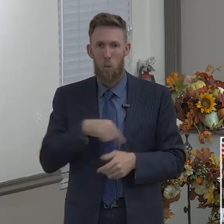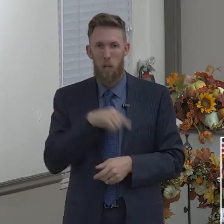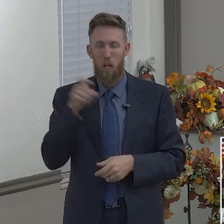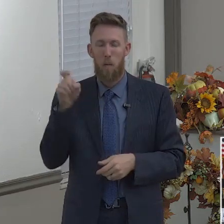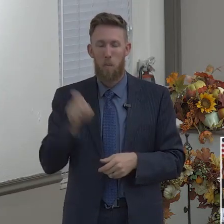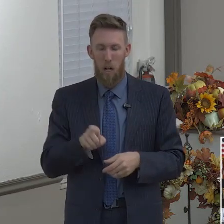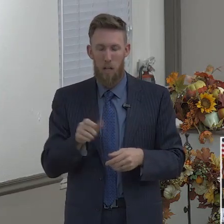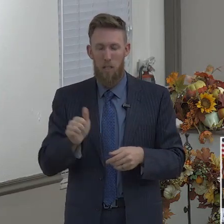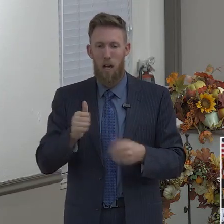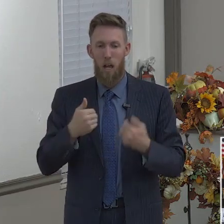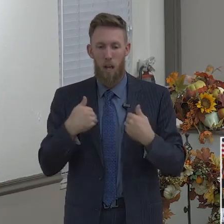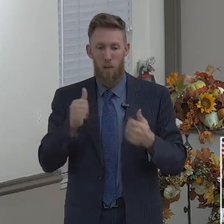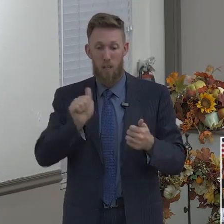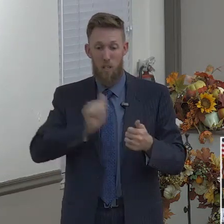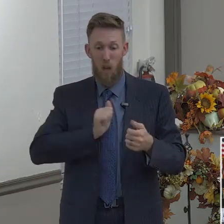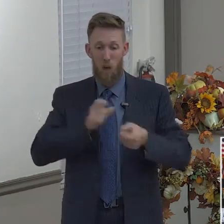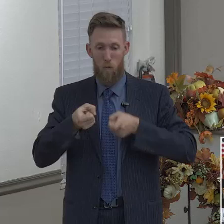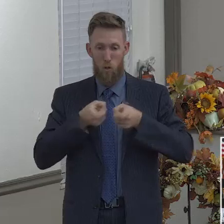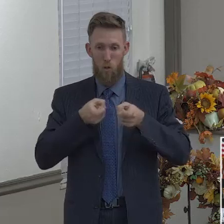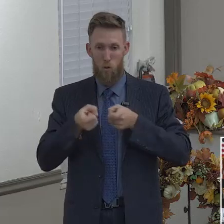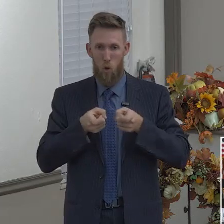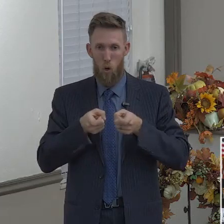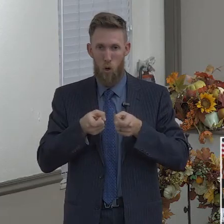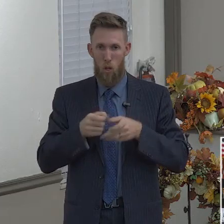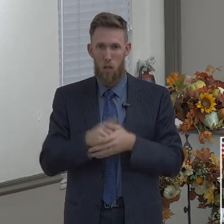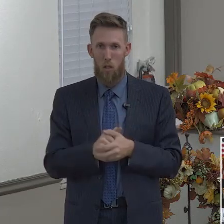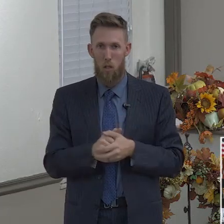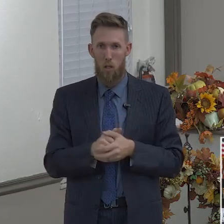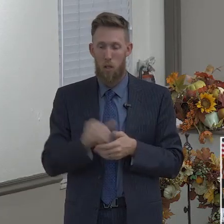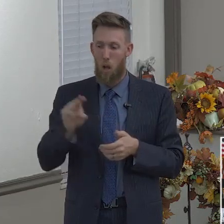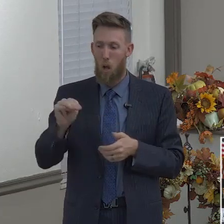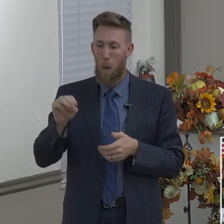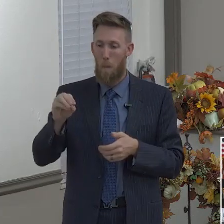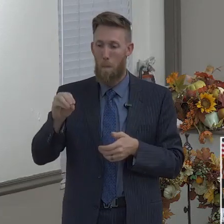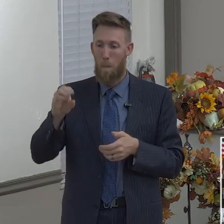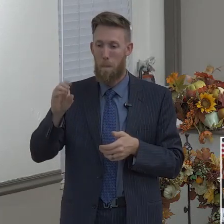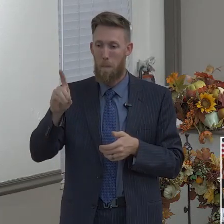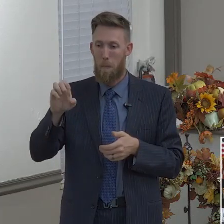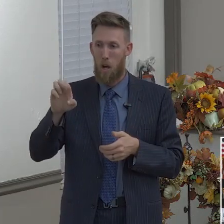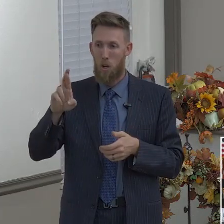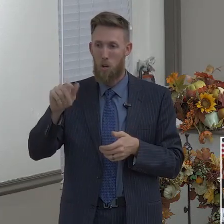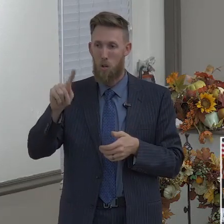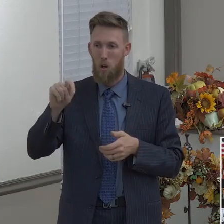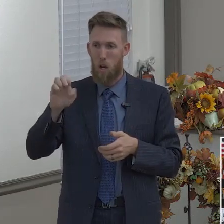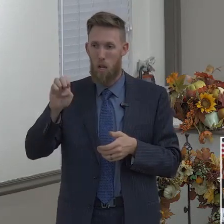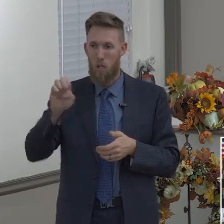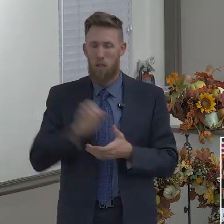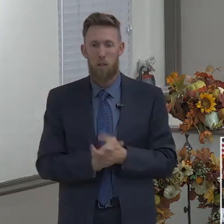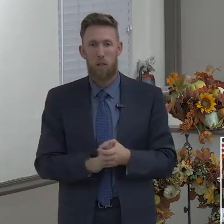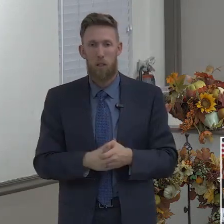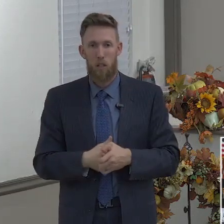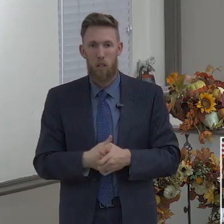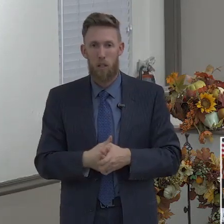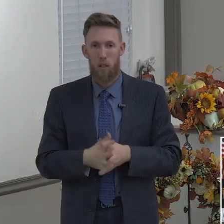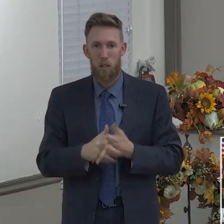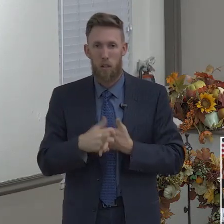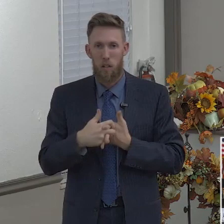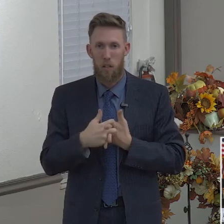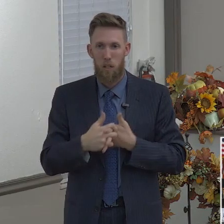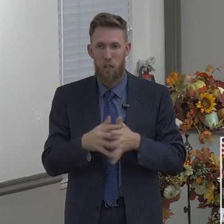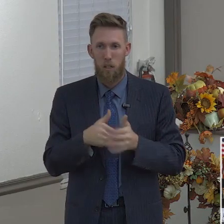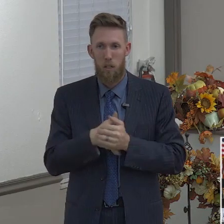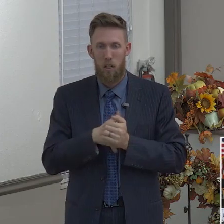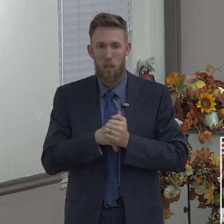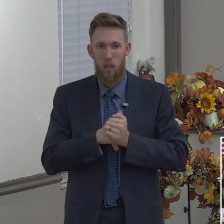Our lack of temperance can be seen by the world, and it can be a stumbling block for those who are trying to come to Jesus. They could